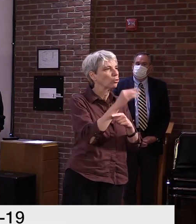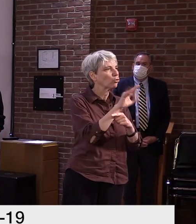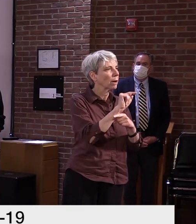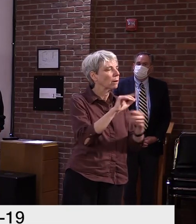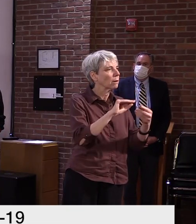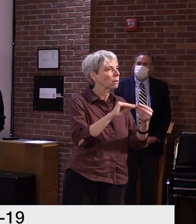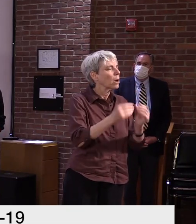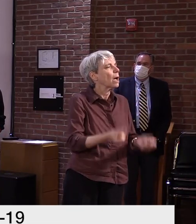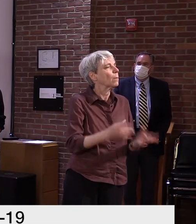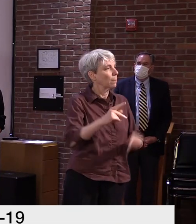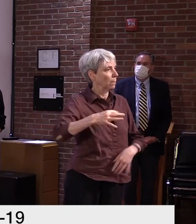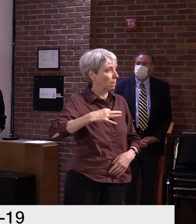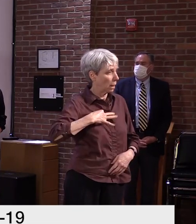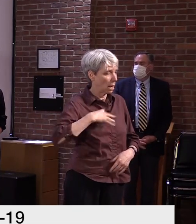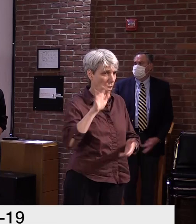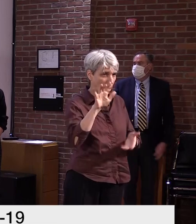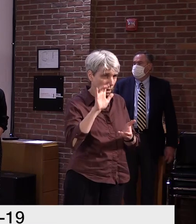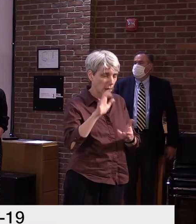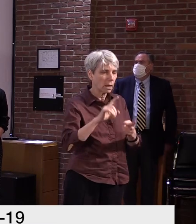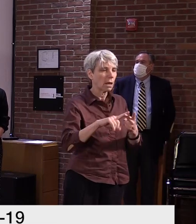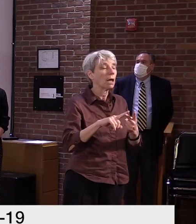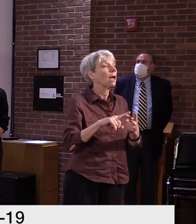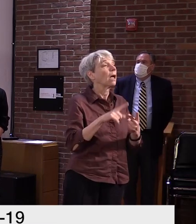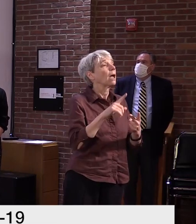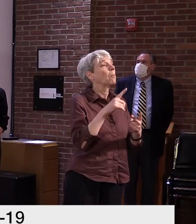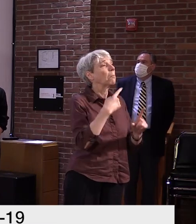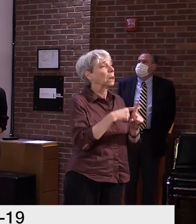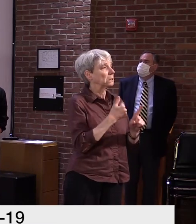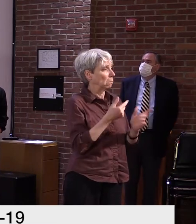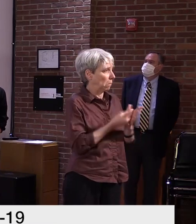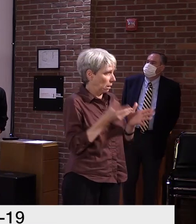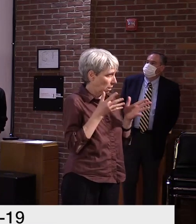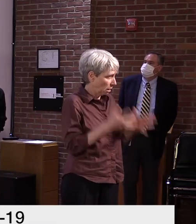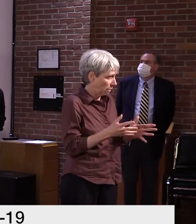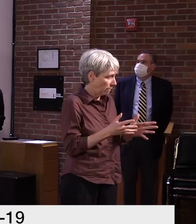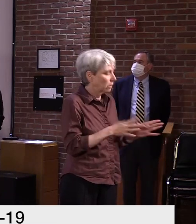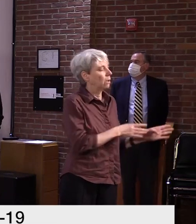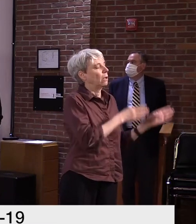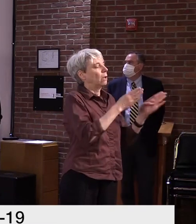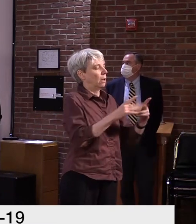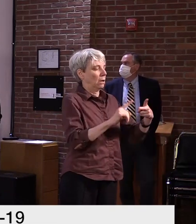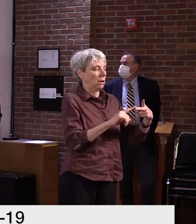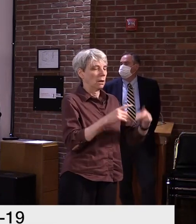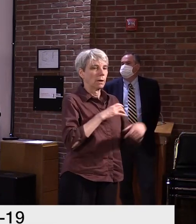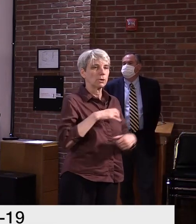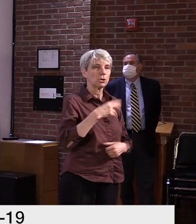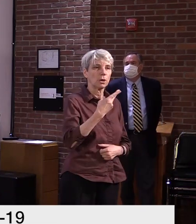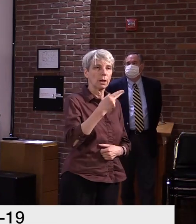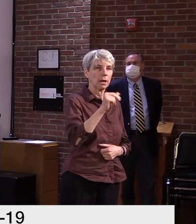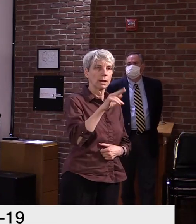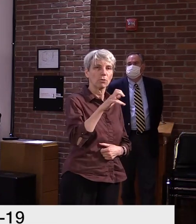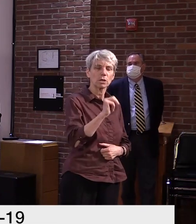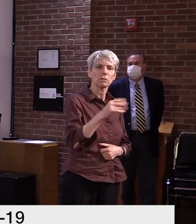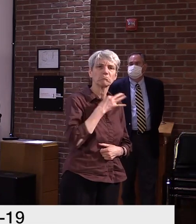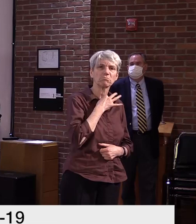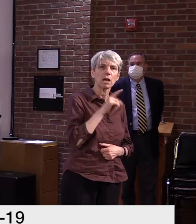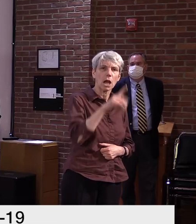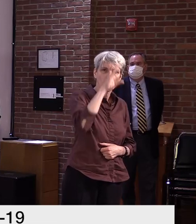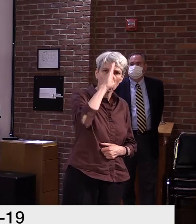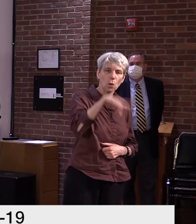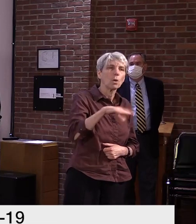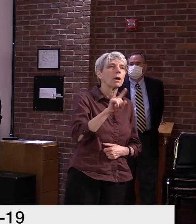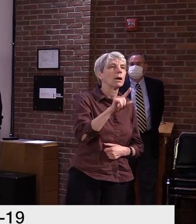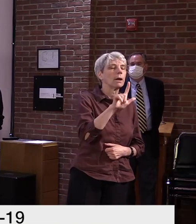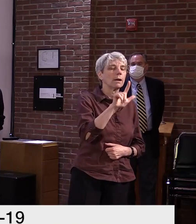applications and if there's any money left over? And for Commissioner Harrington, I noticed that the labor force